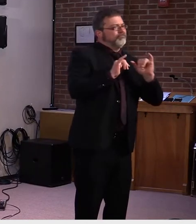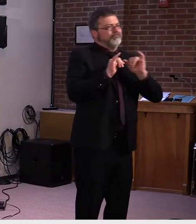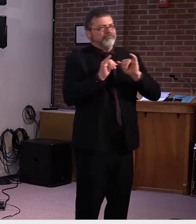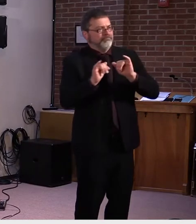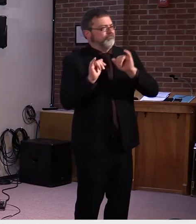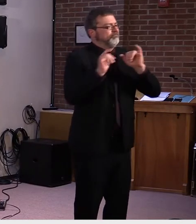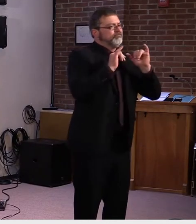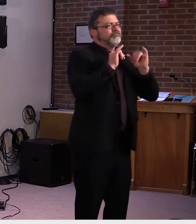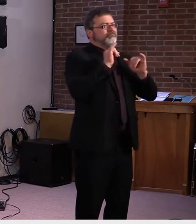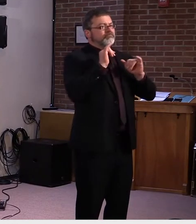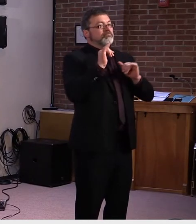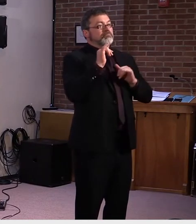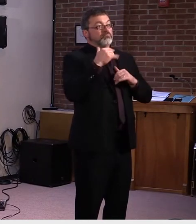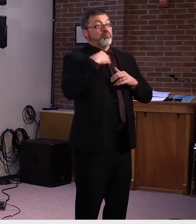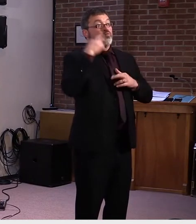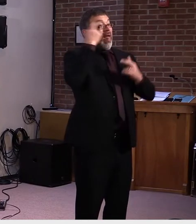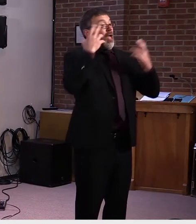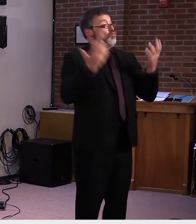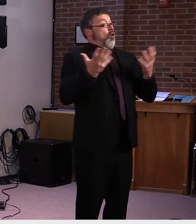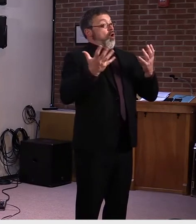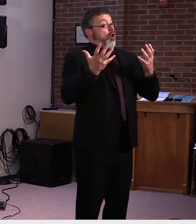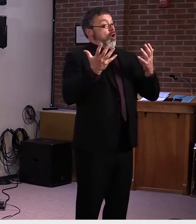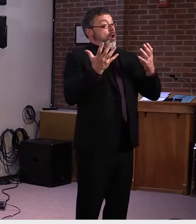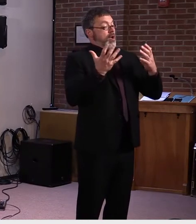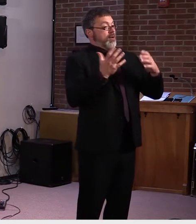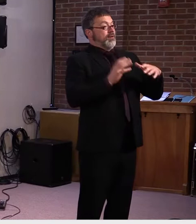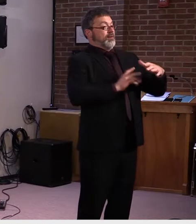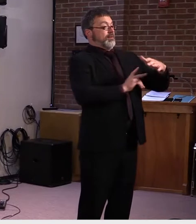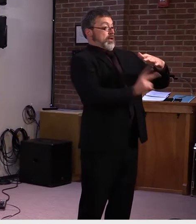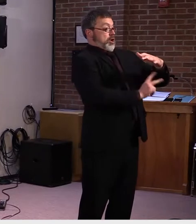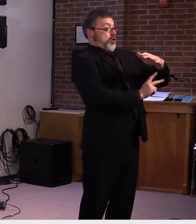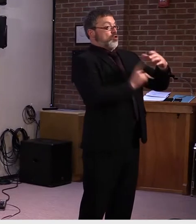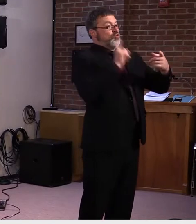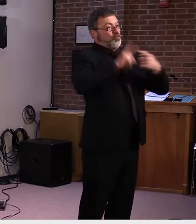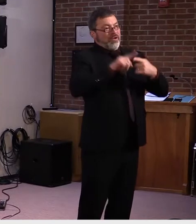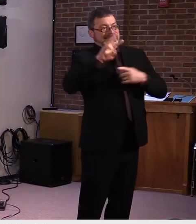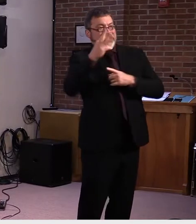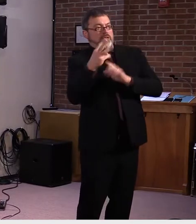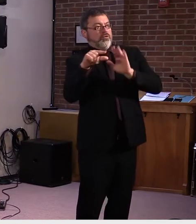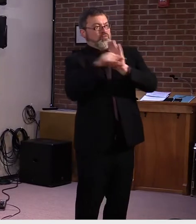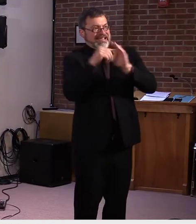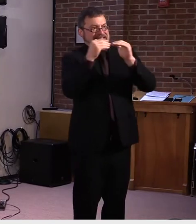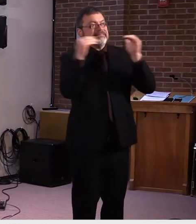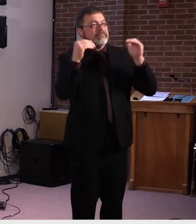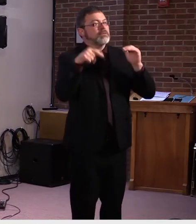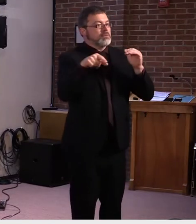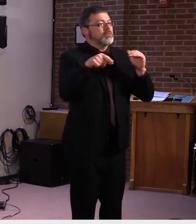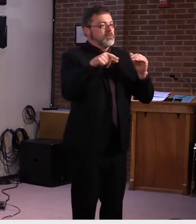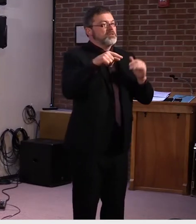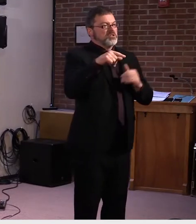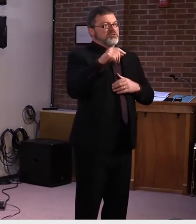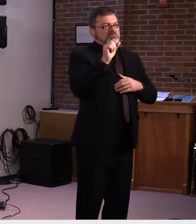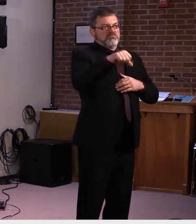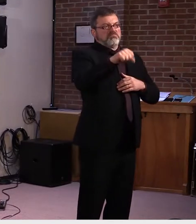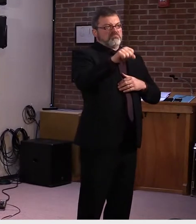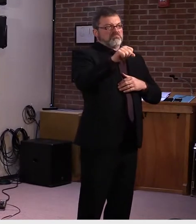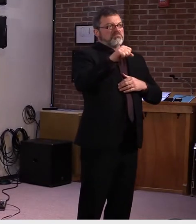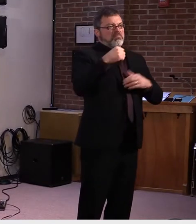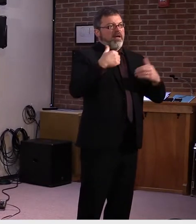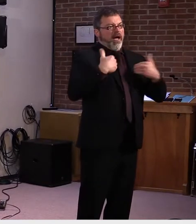child care during remote learning days, that is the equivalent to 10,300